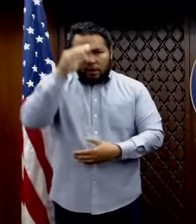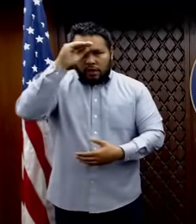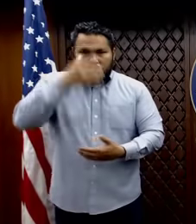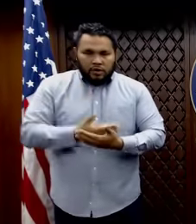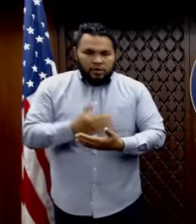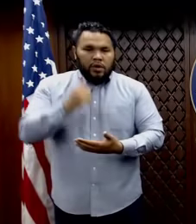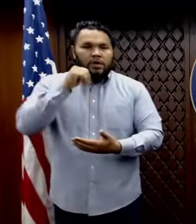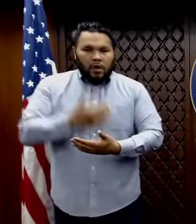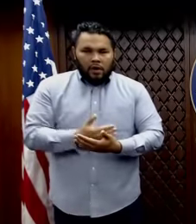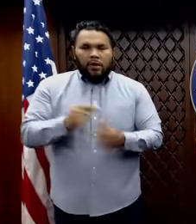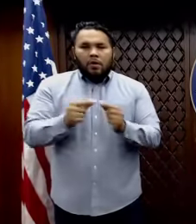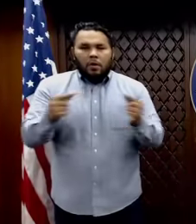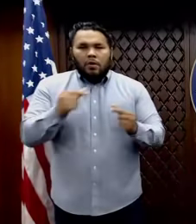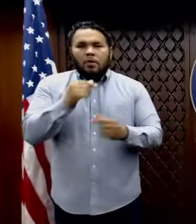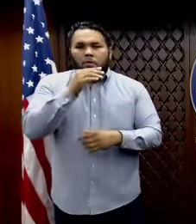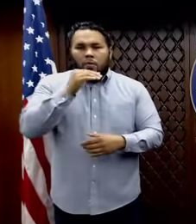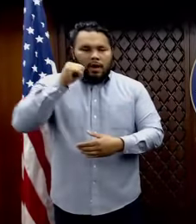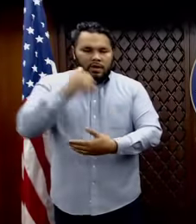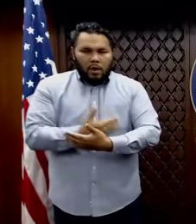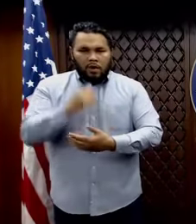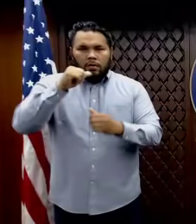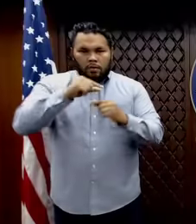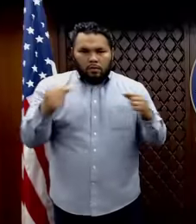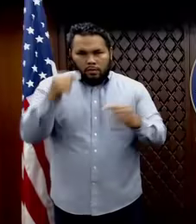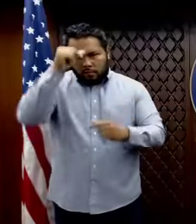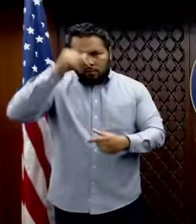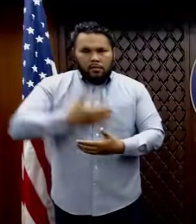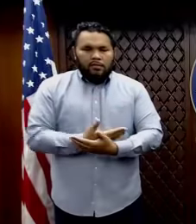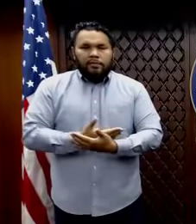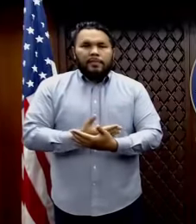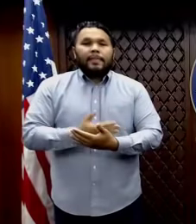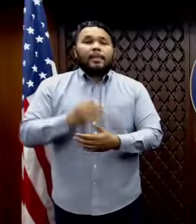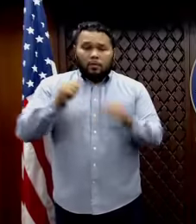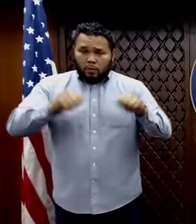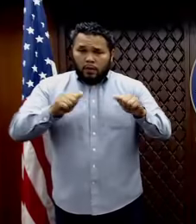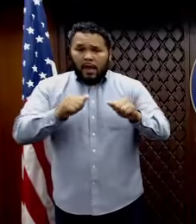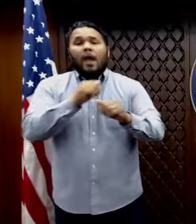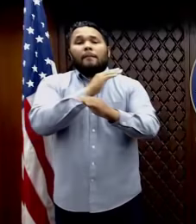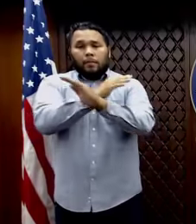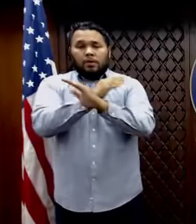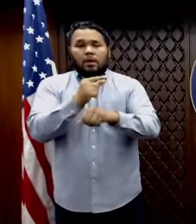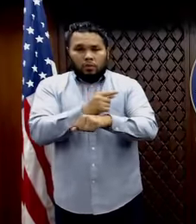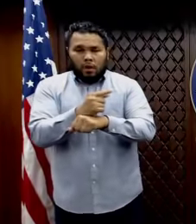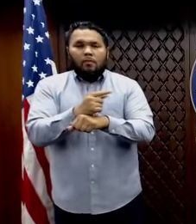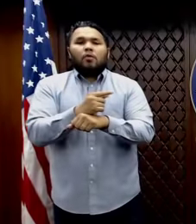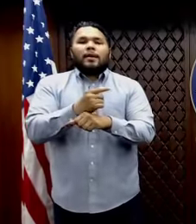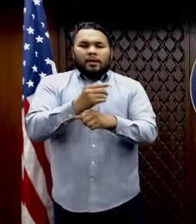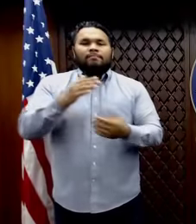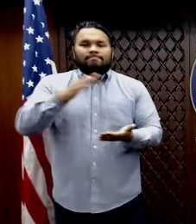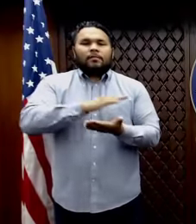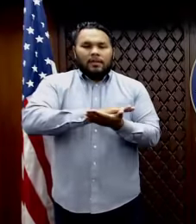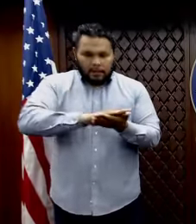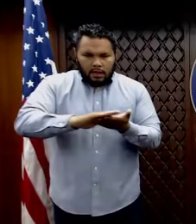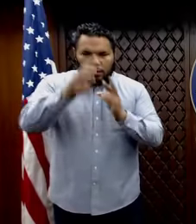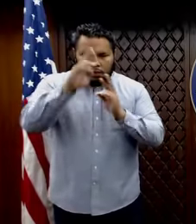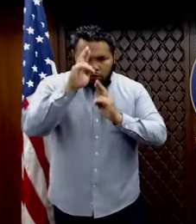and grandsons and granddaughters. And we can protect Guam while being humane to them. That is the Guam I know,